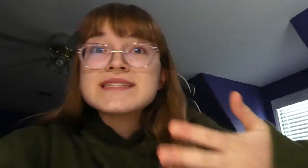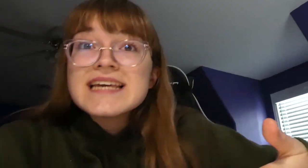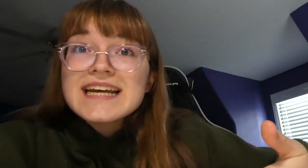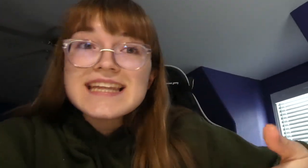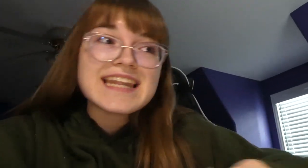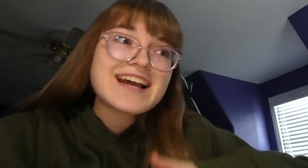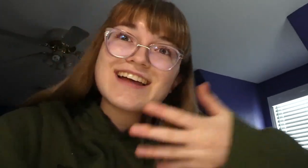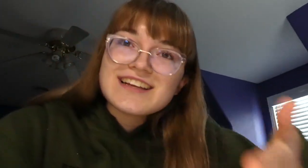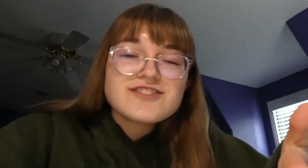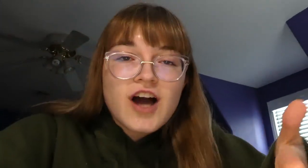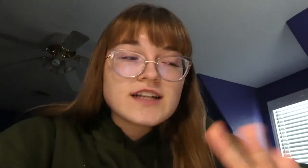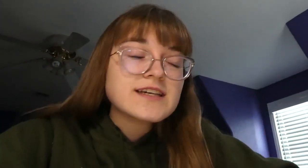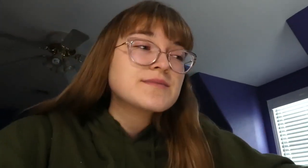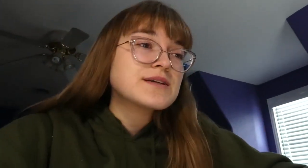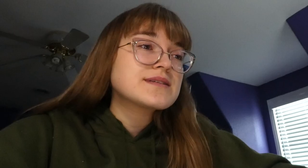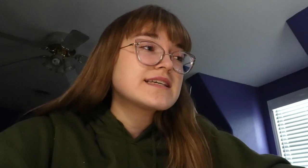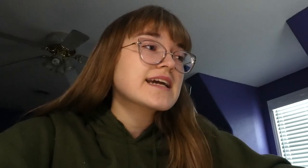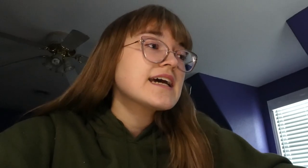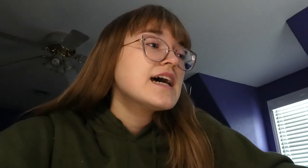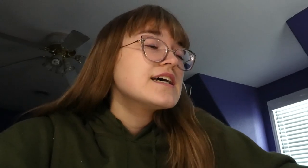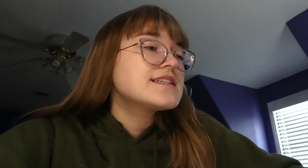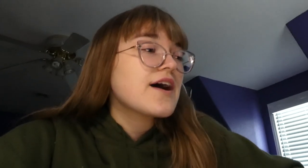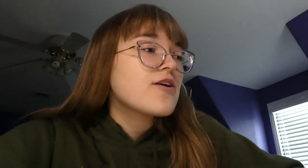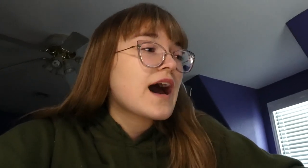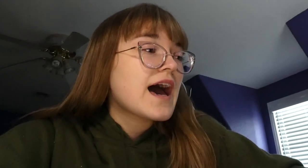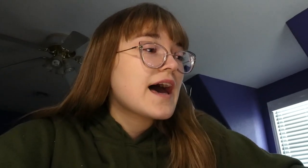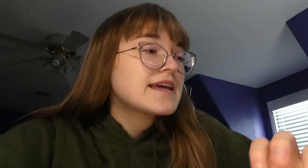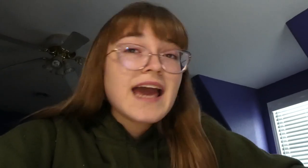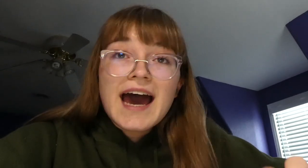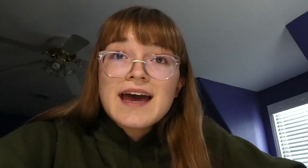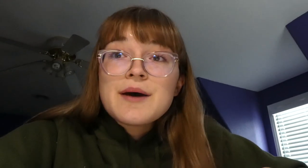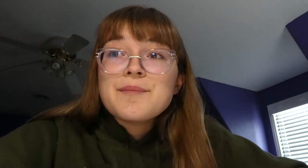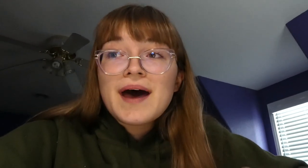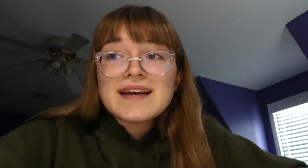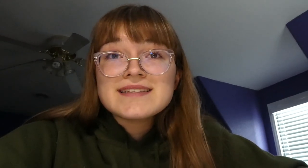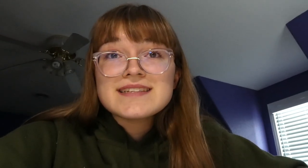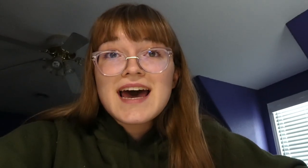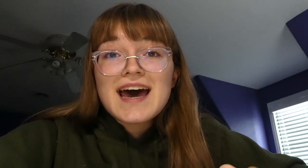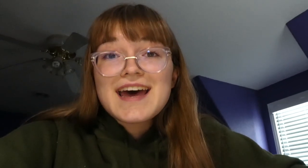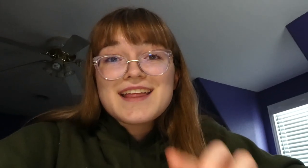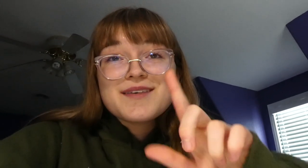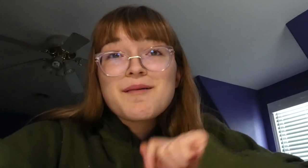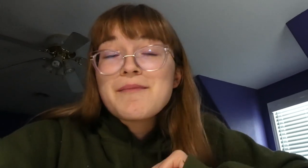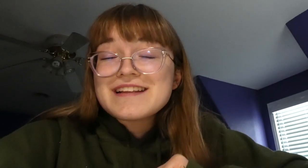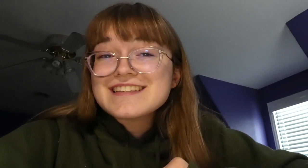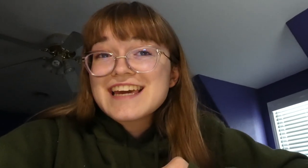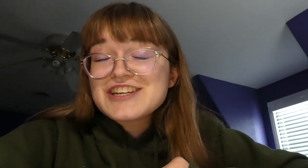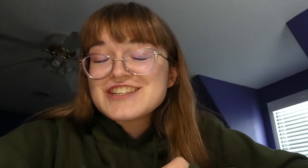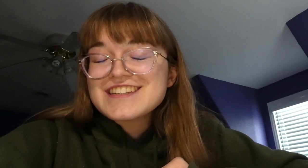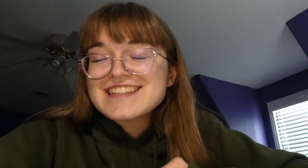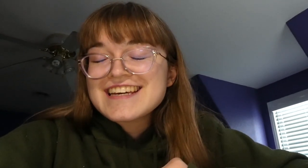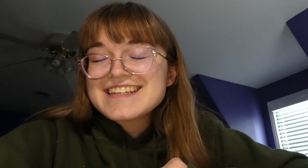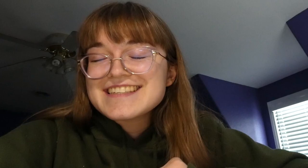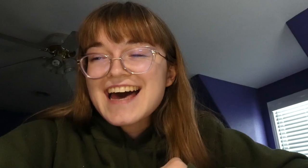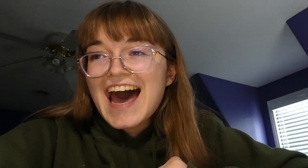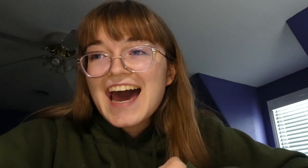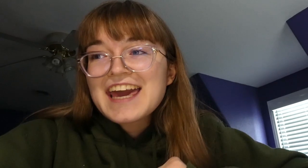sick, and then I kind of talked to him when he was sick. So, uh, yeah, but, uh, the momentous occasion is I